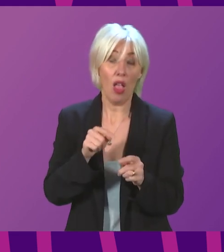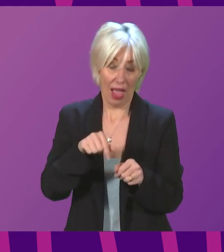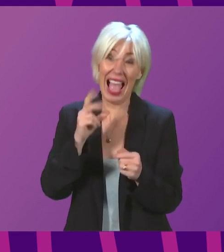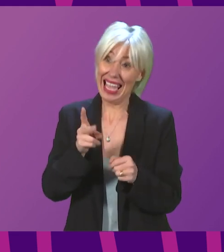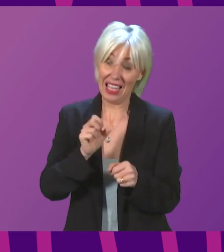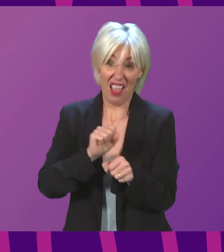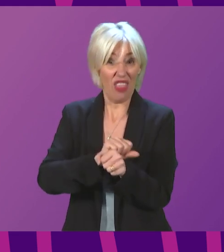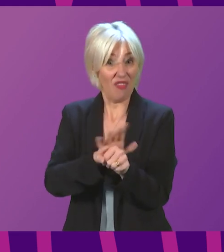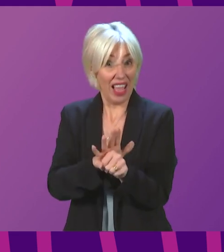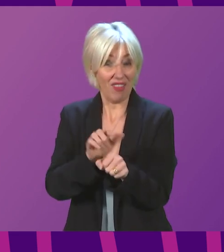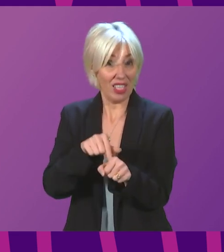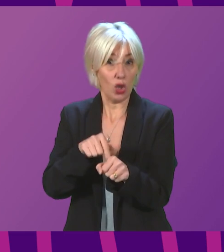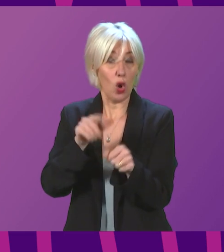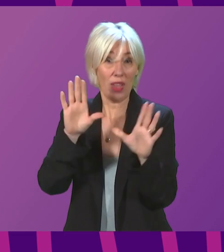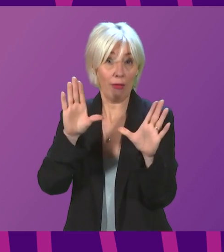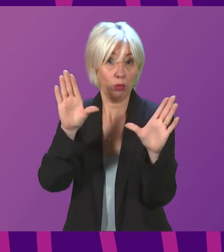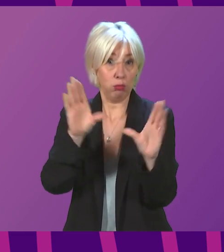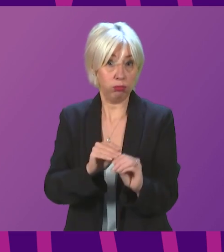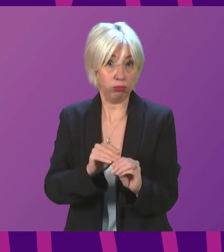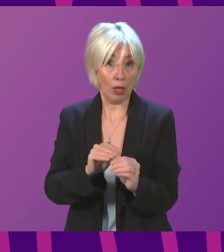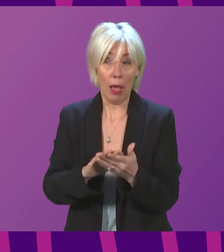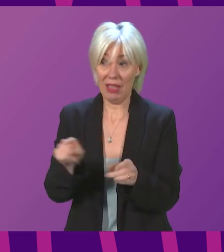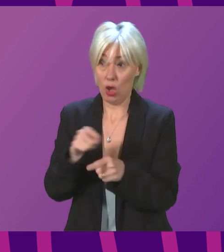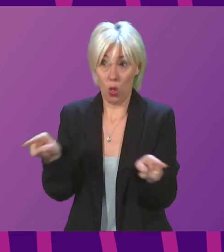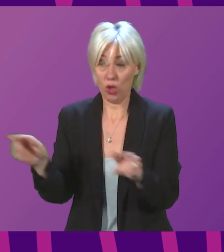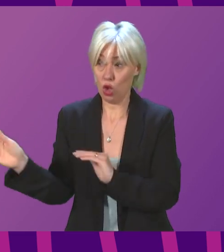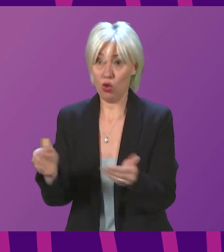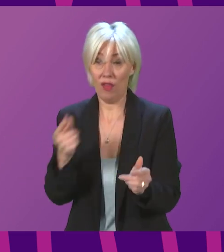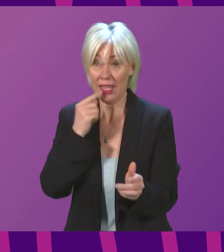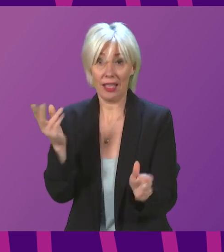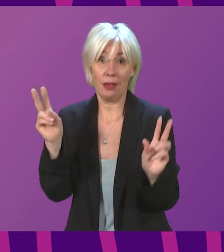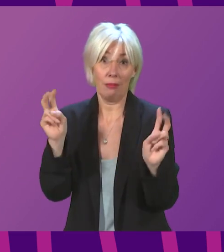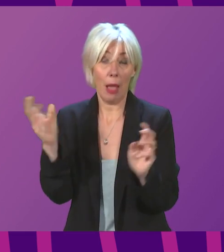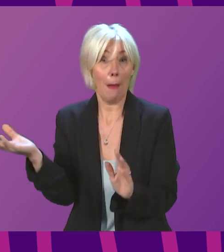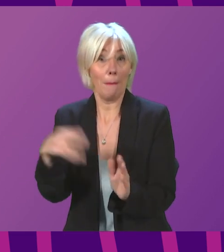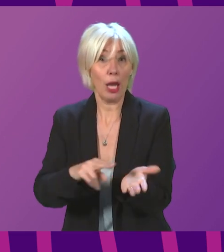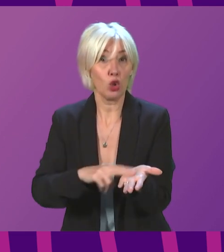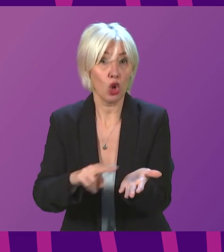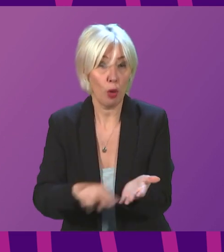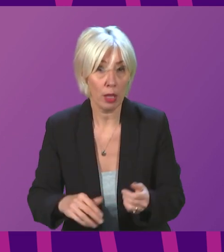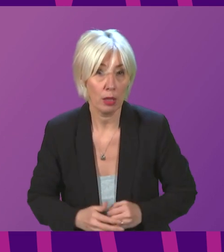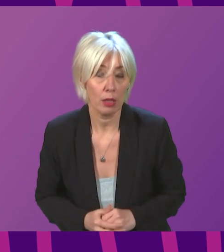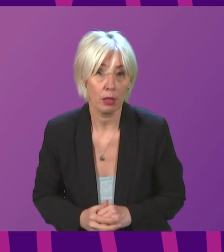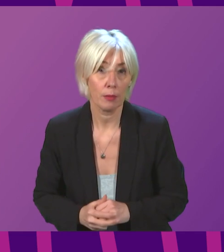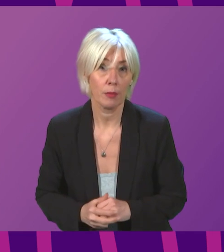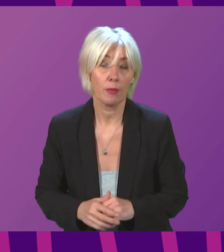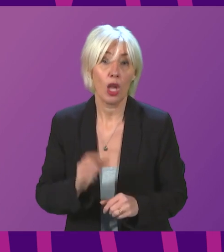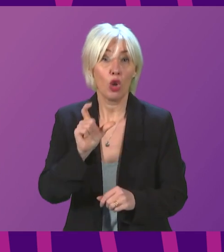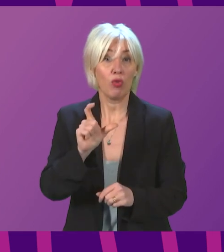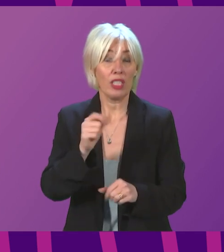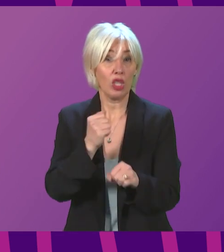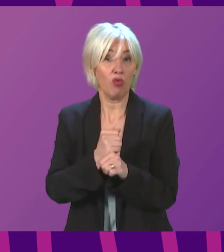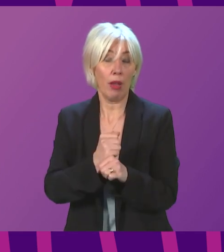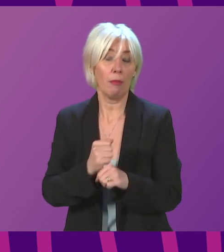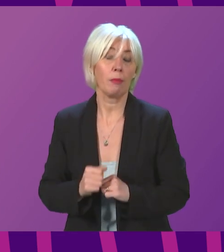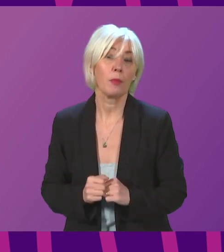virus so that we can allow all of these services to start to get back to normal. Question number four, Christine Graham. Thank you